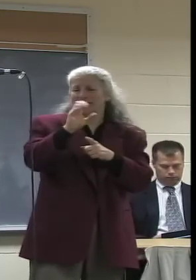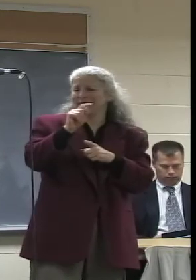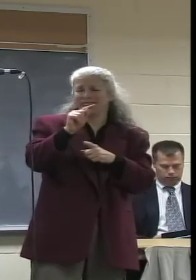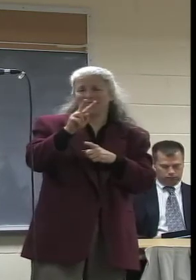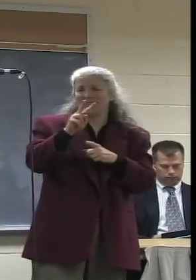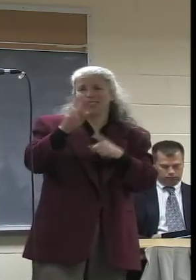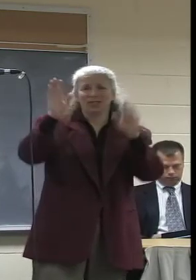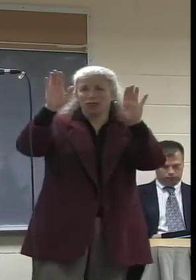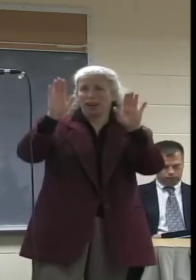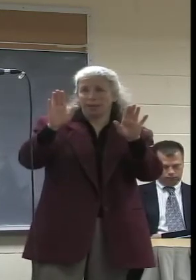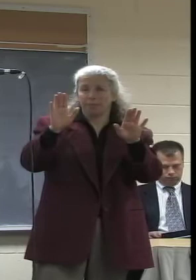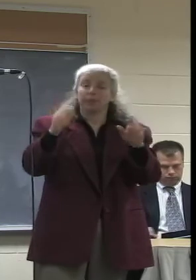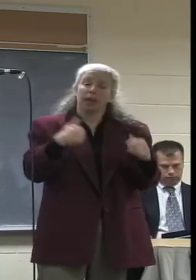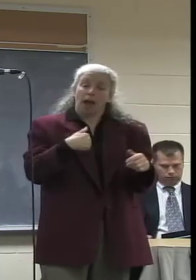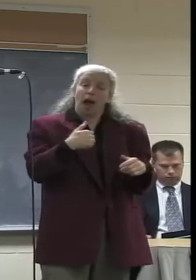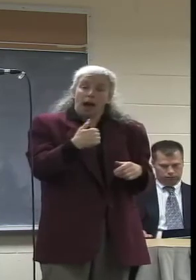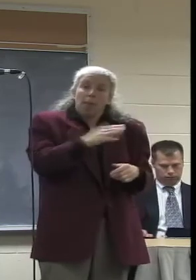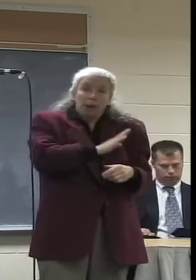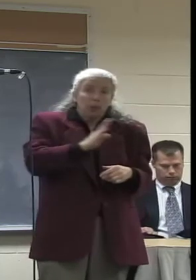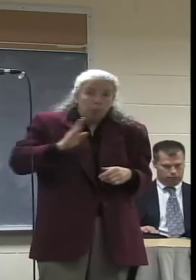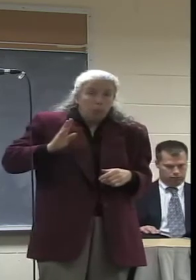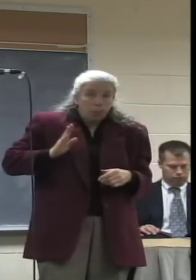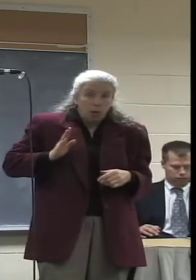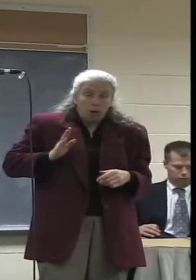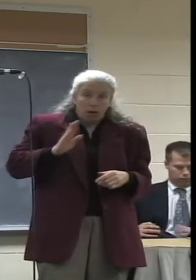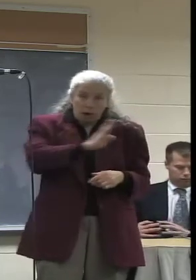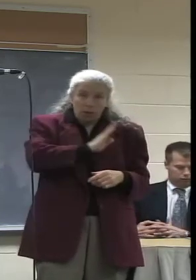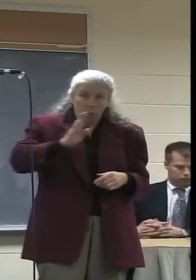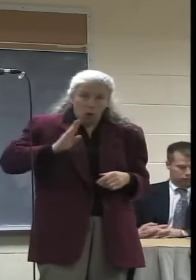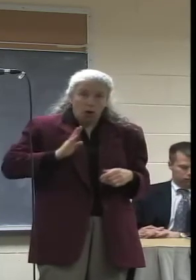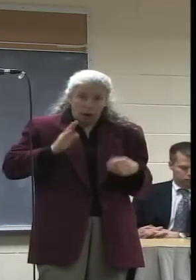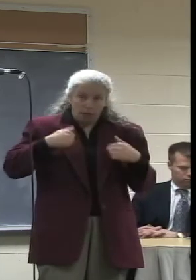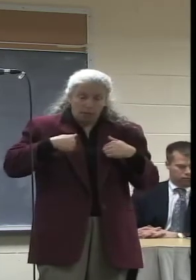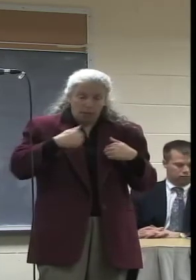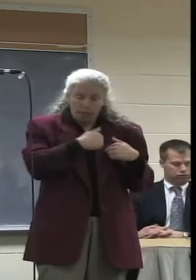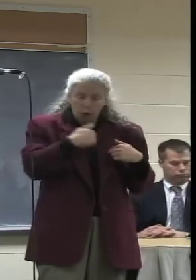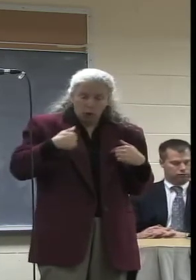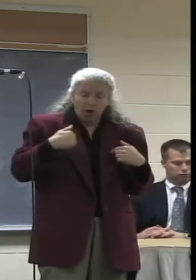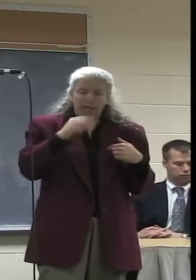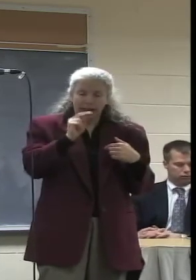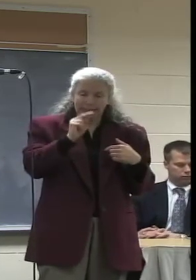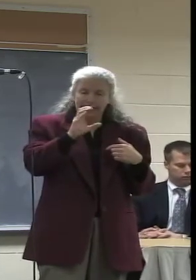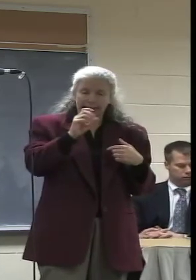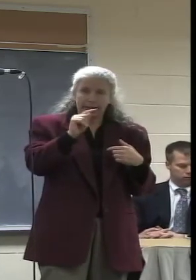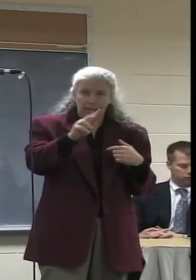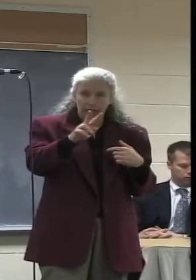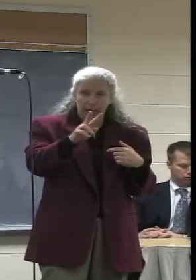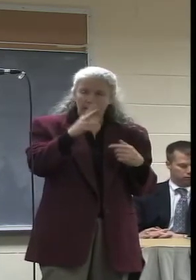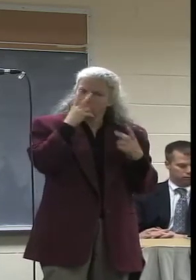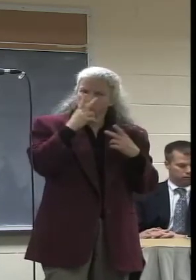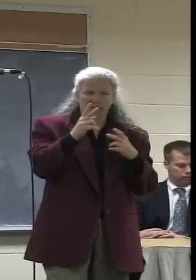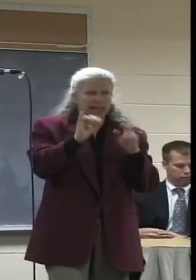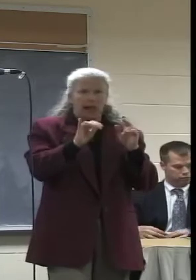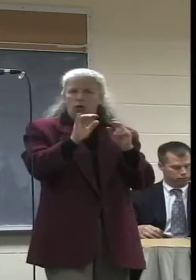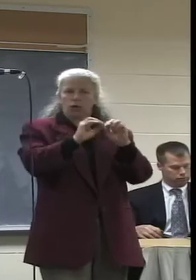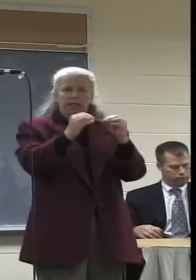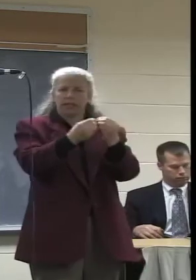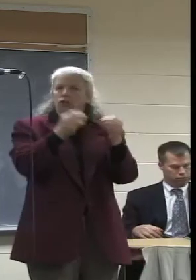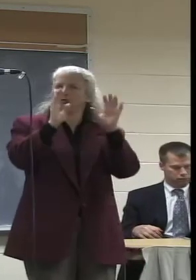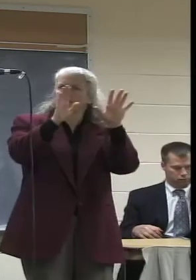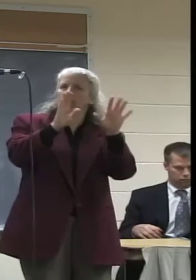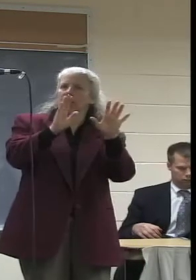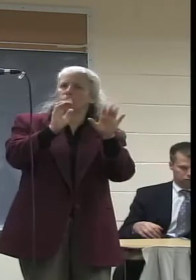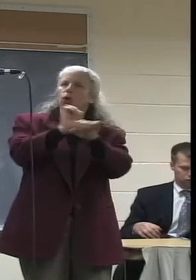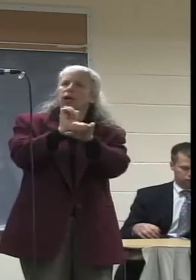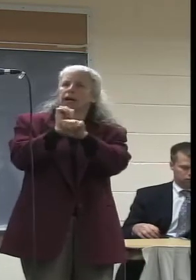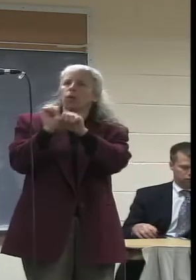I'm a member of the NCTV Board of Directors and I'm constantly amazed at what the organization and its staff are able to do with members of our community.